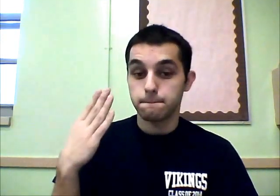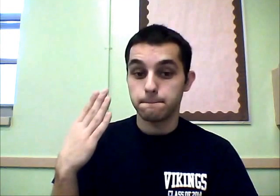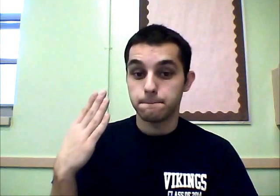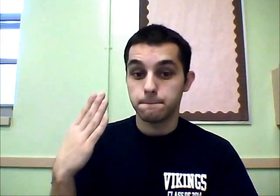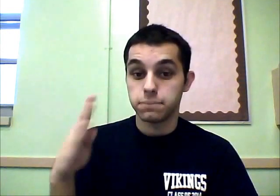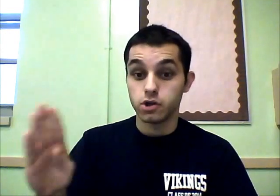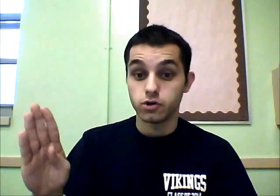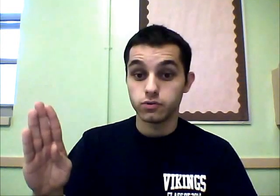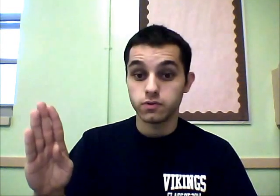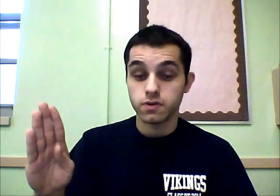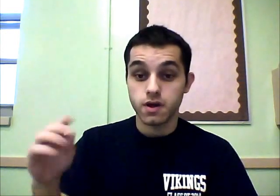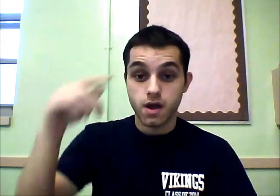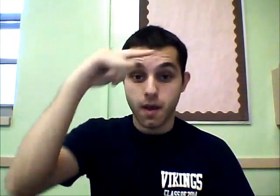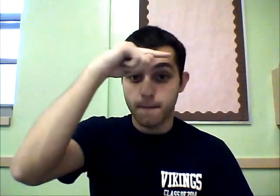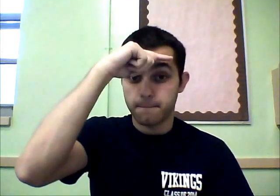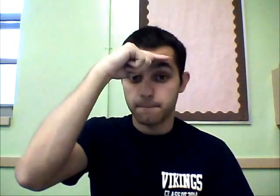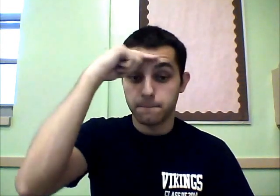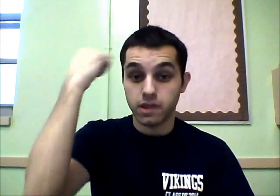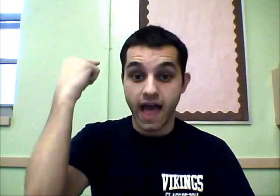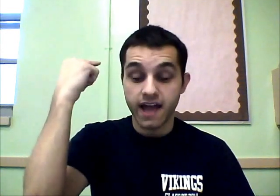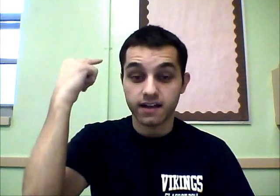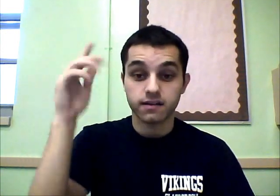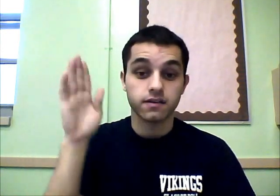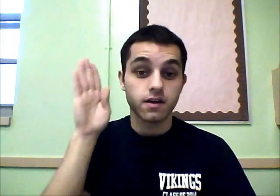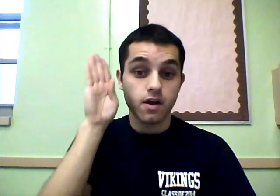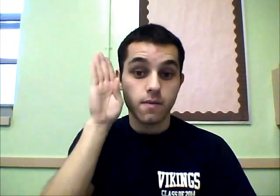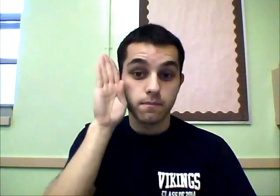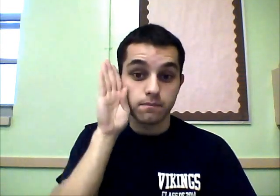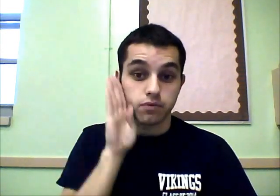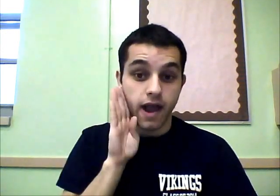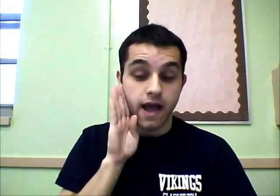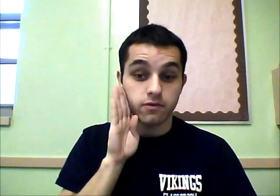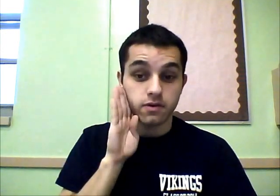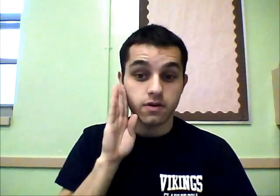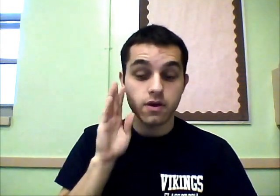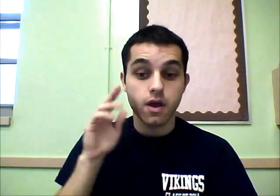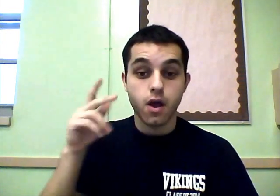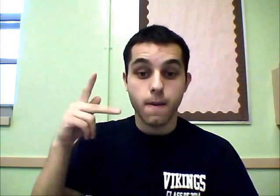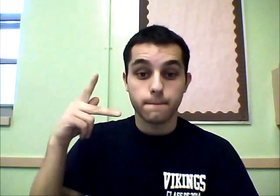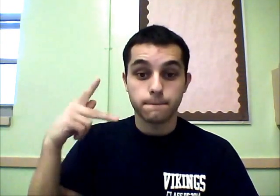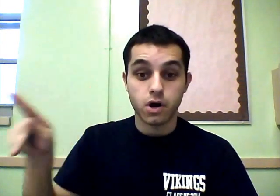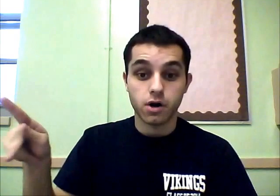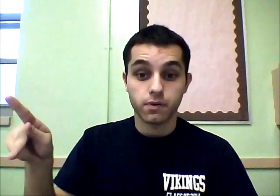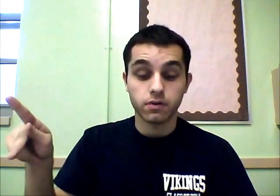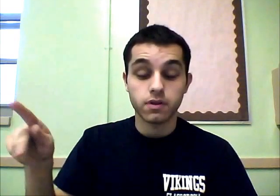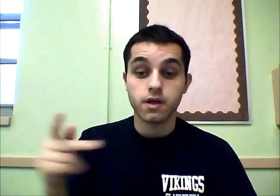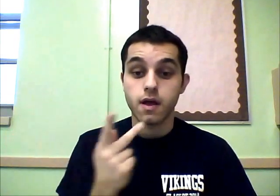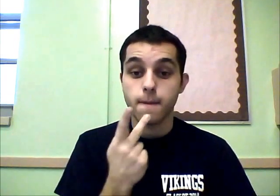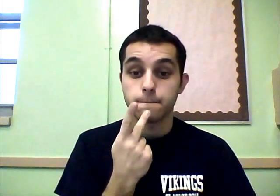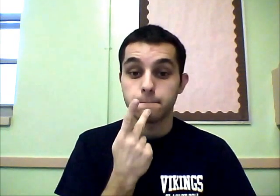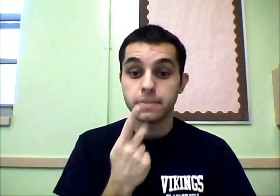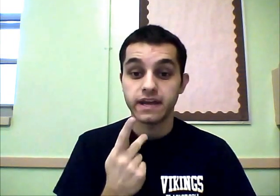blue, black, brown, purple, pink,